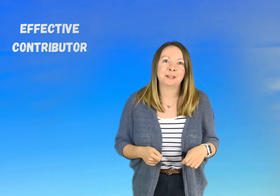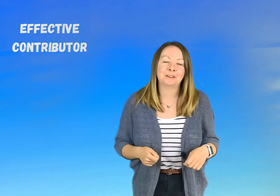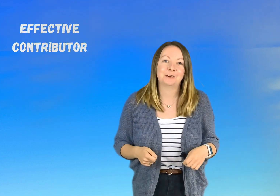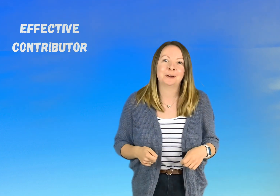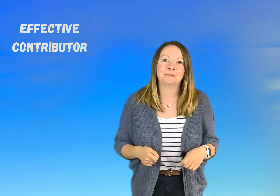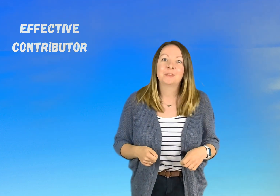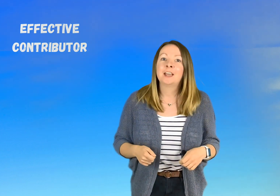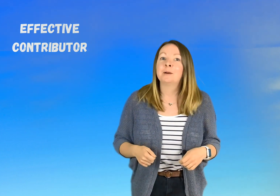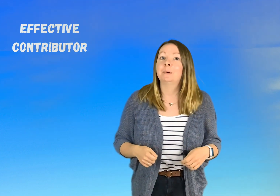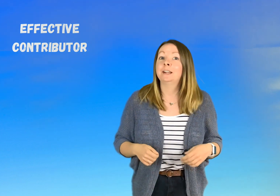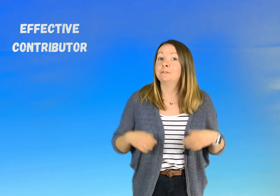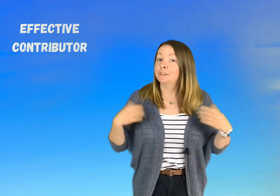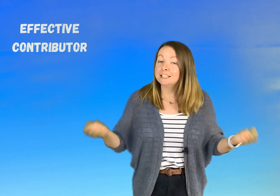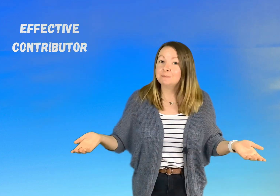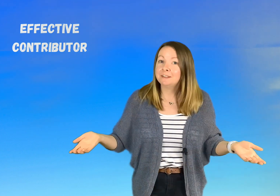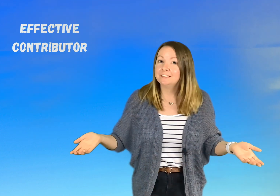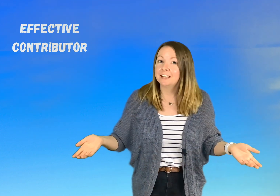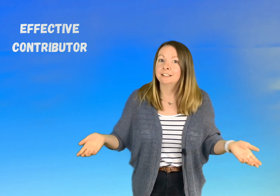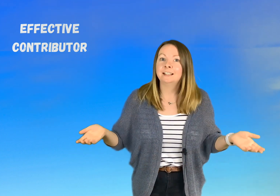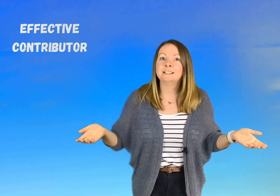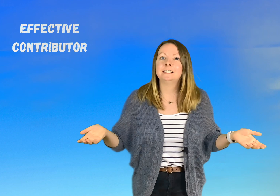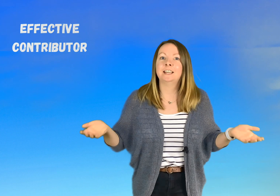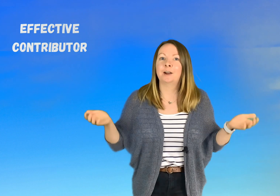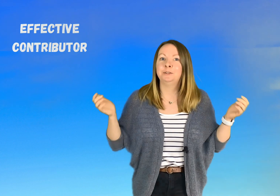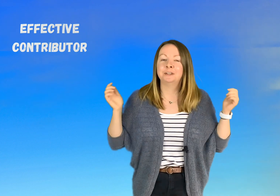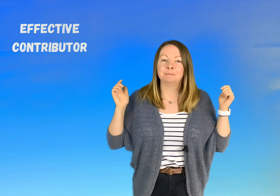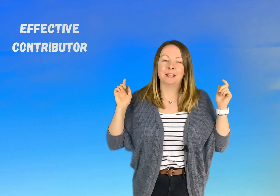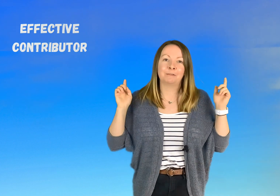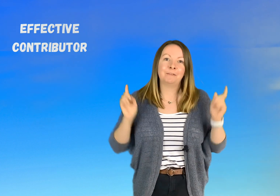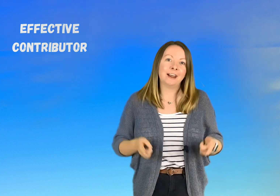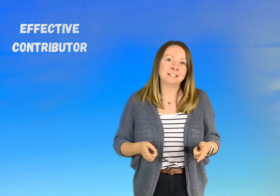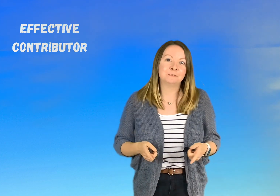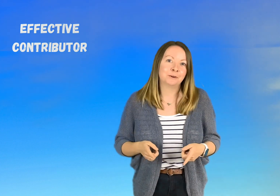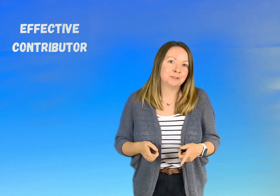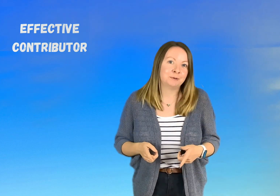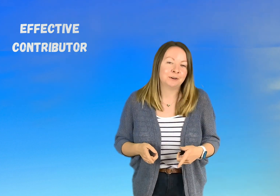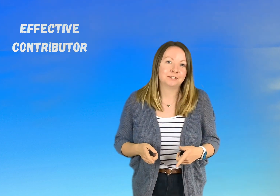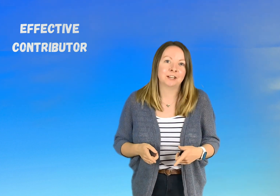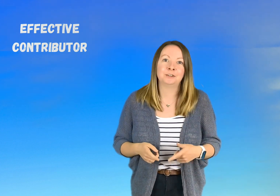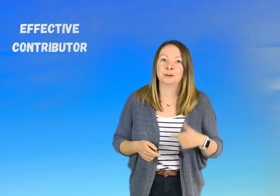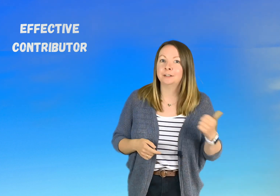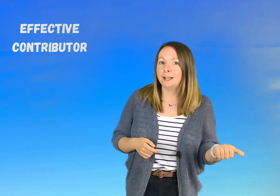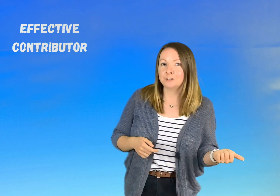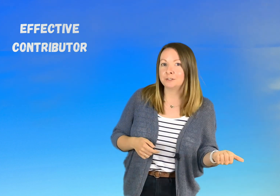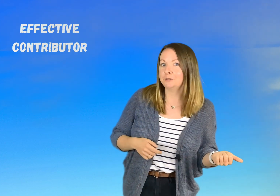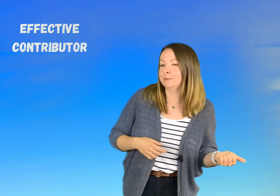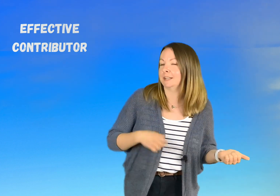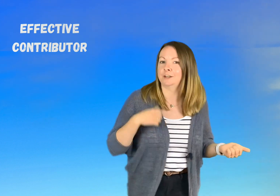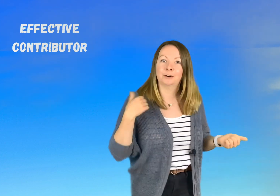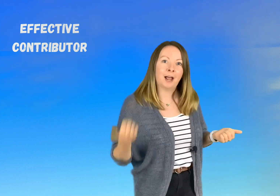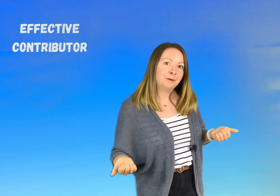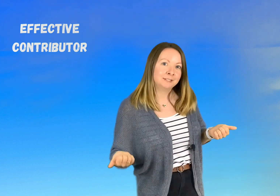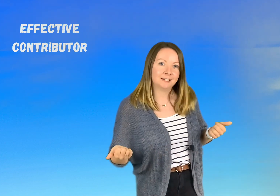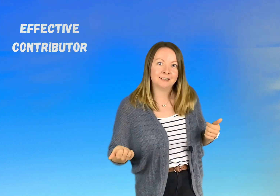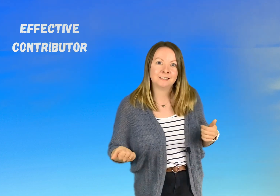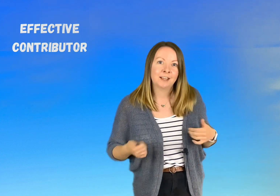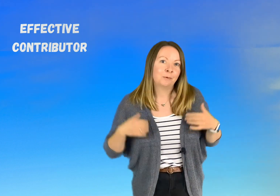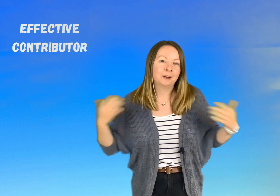another one but for this month let's see how you can be effective contributors in your classrooms at your houses wherever